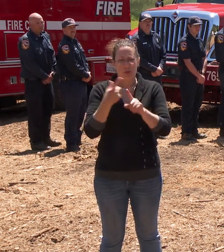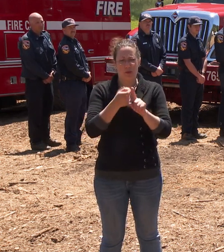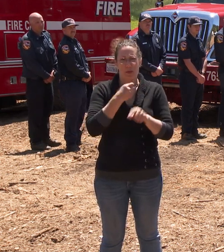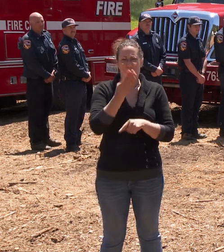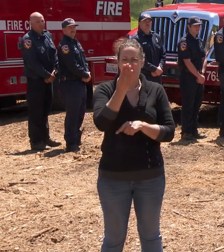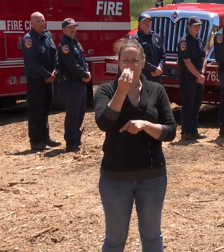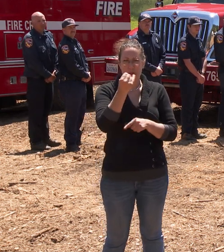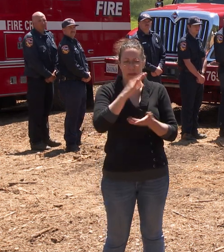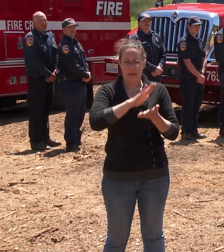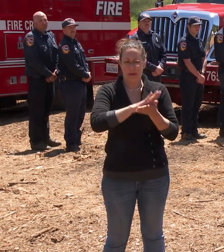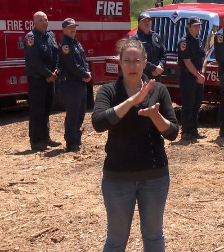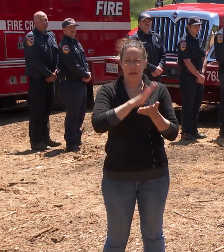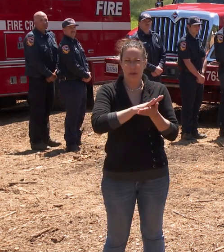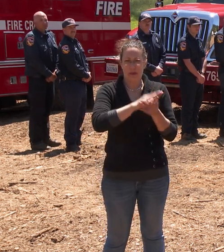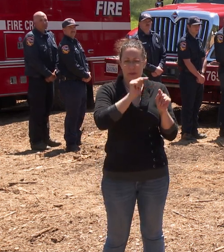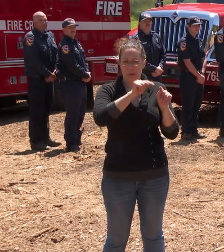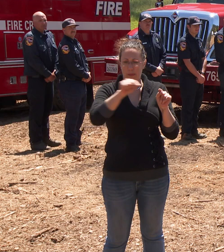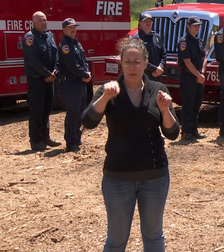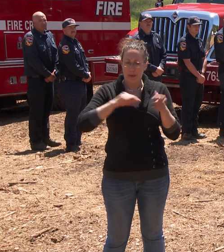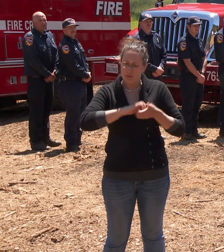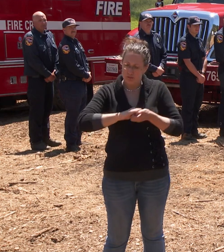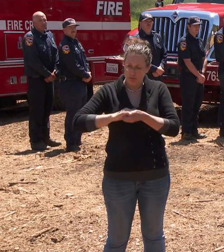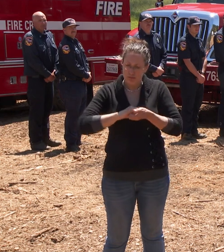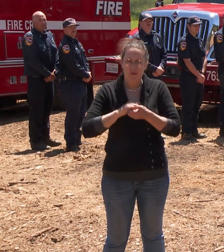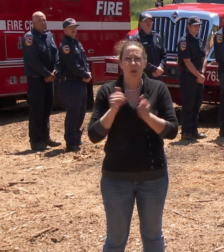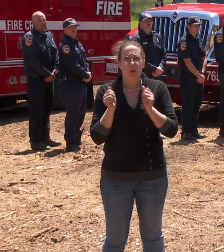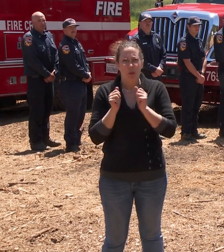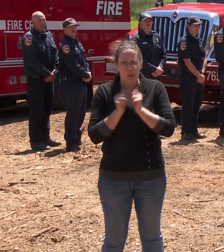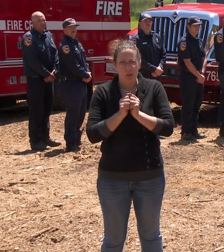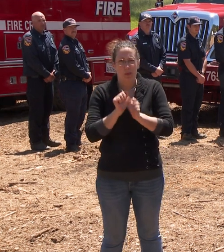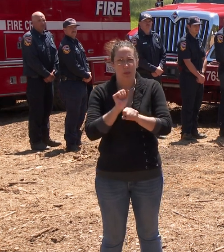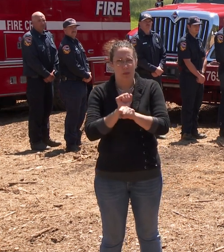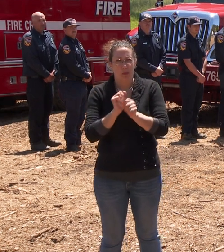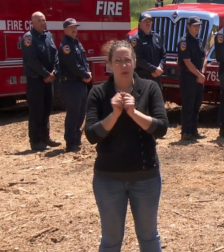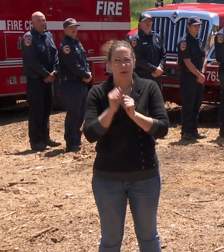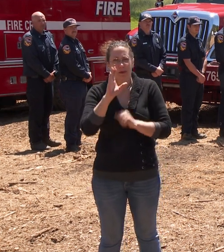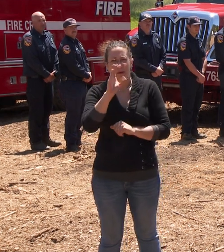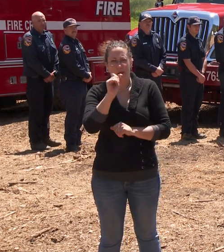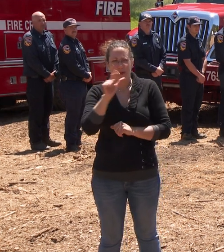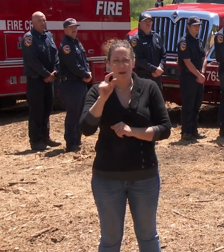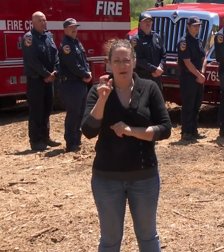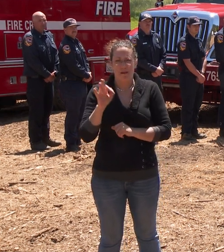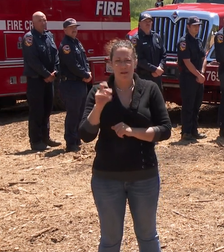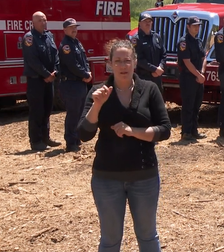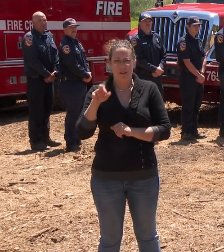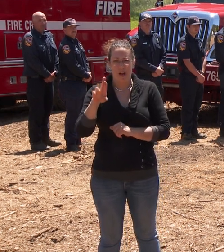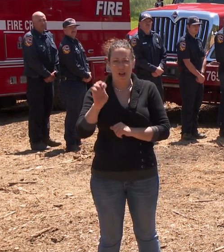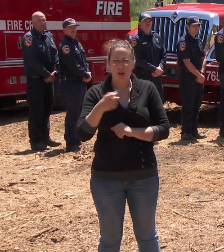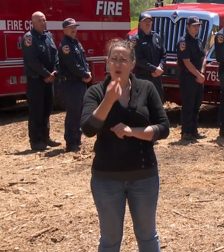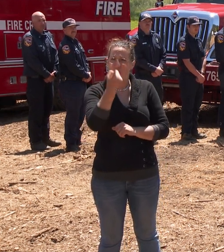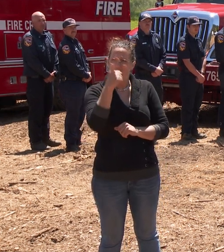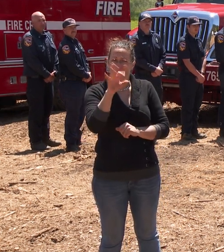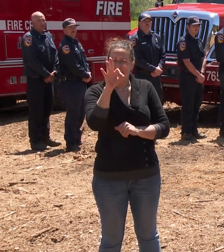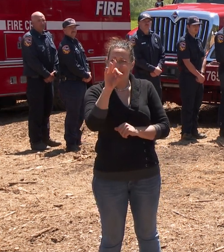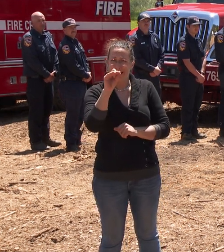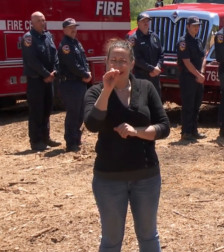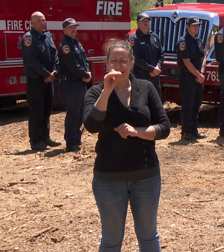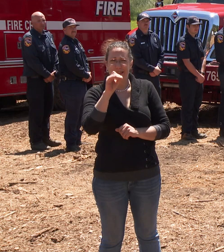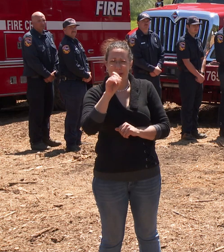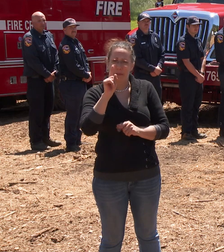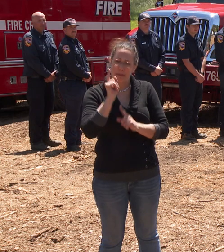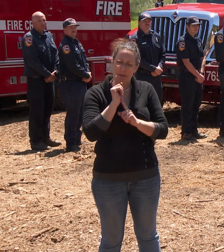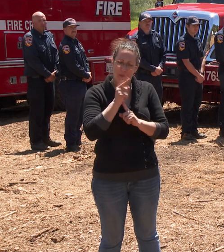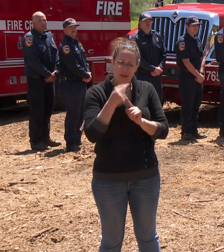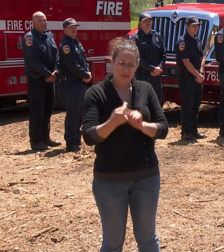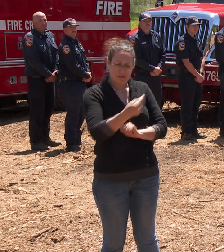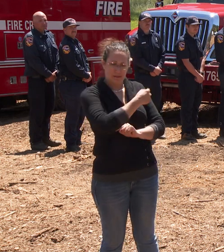campuses in close collaboration with Cal Fire. One CCC crew based nine minutes down the road from here